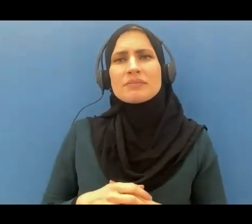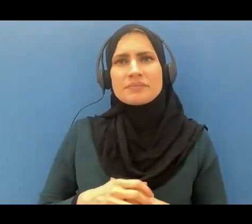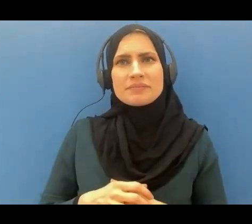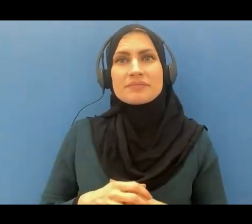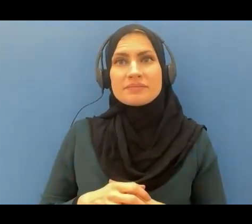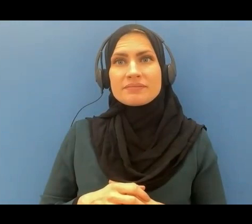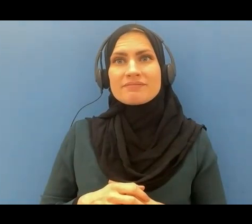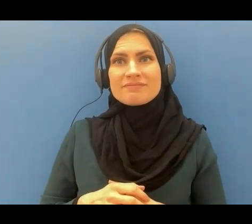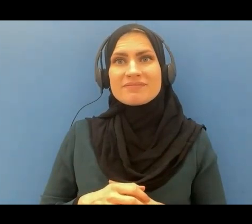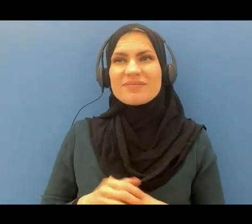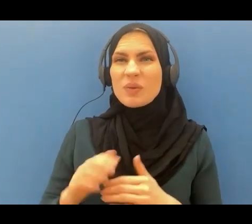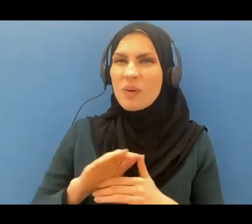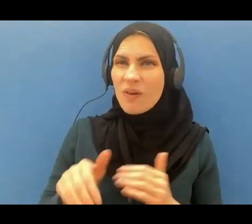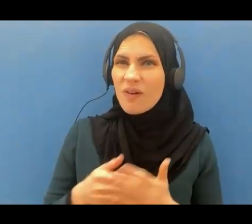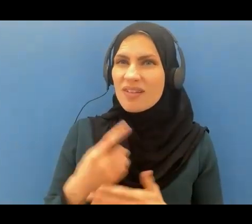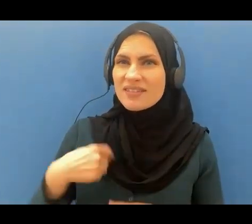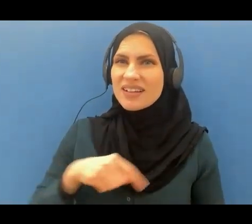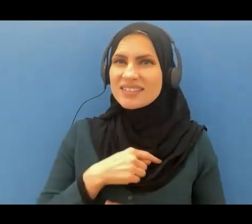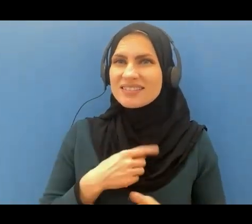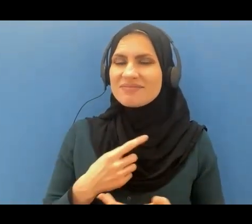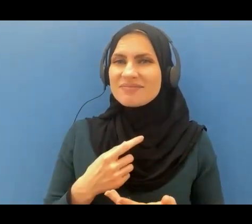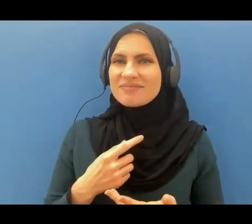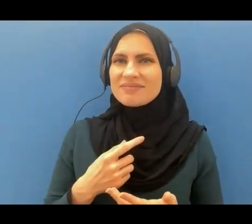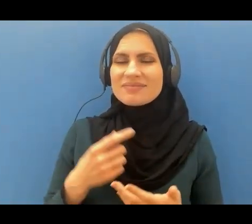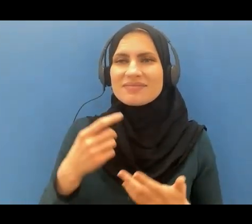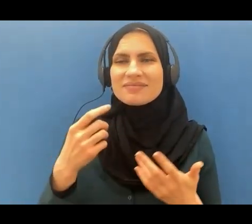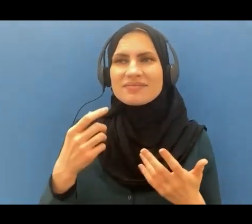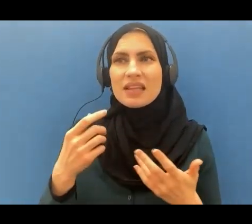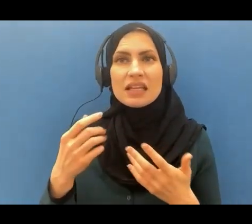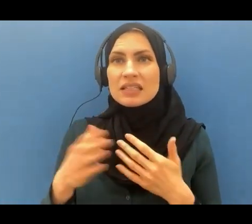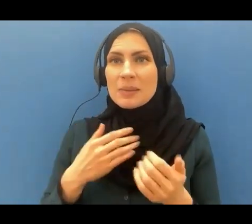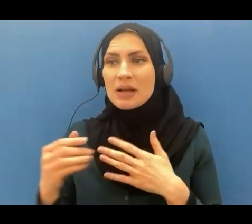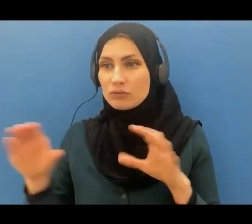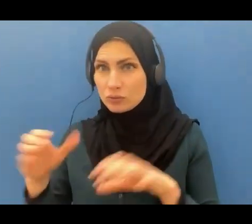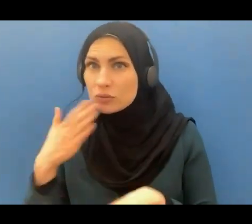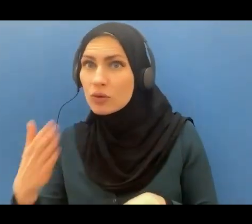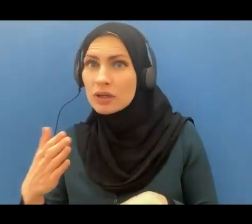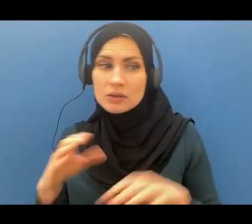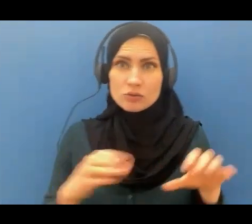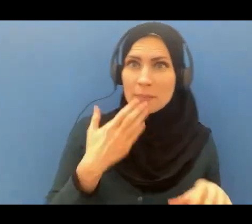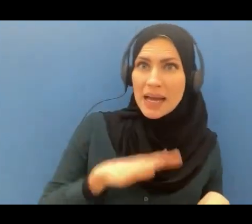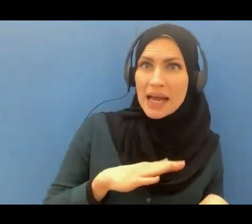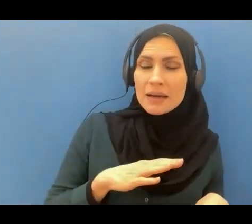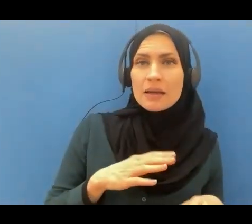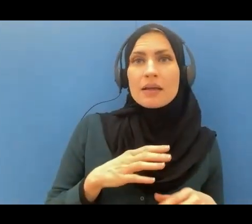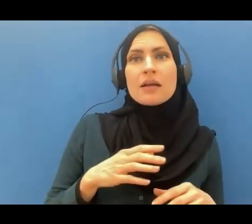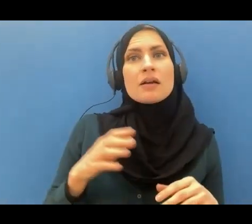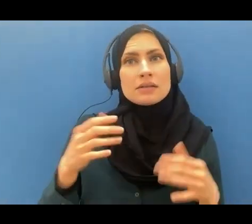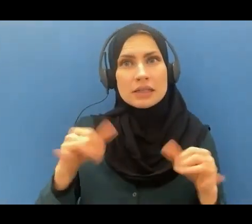who has done good or bad will be in the state of regret.